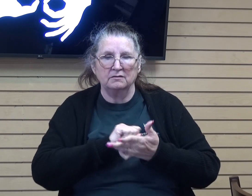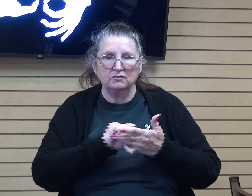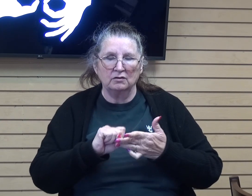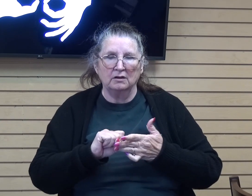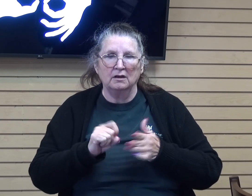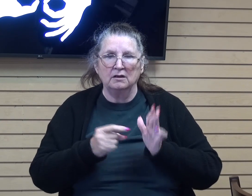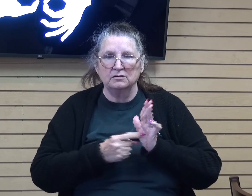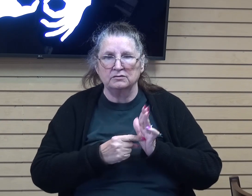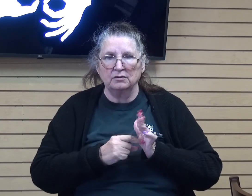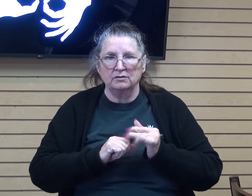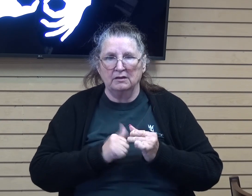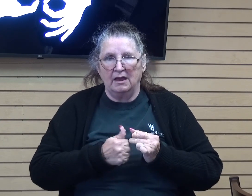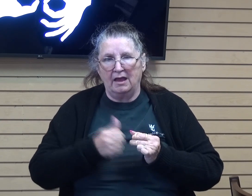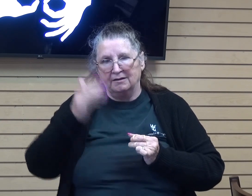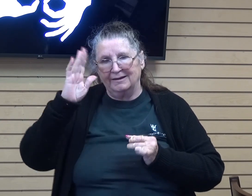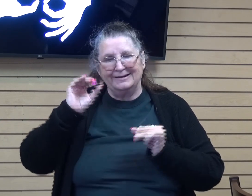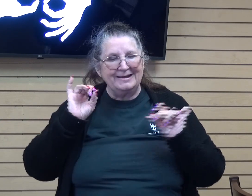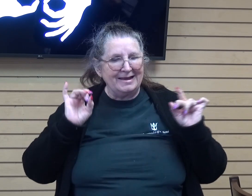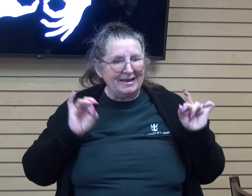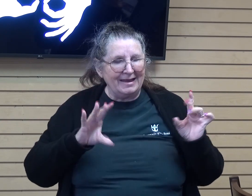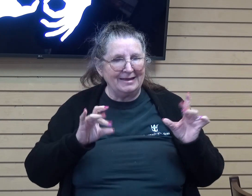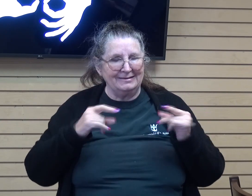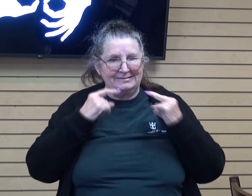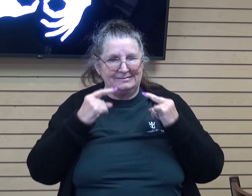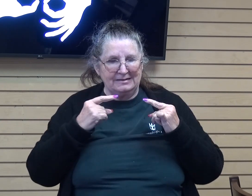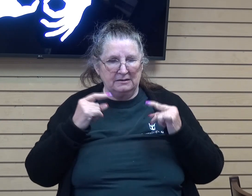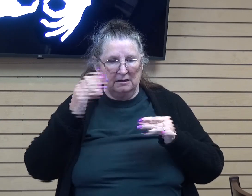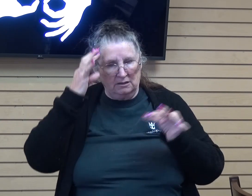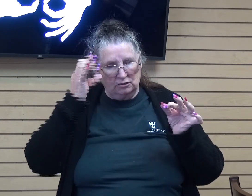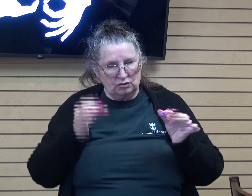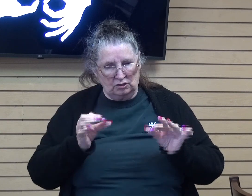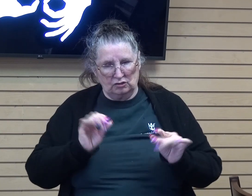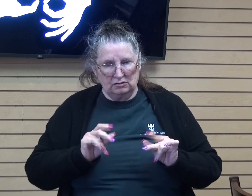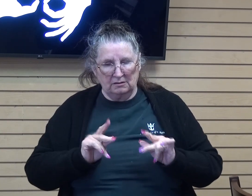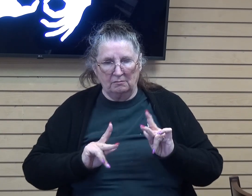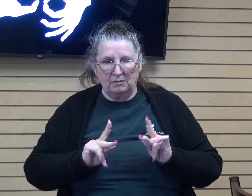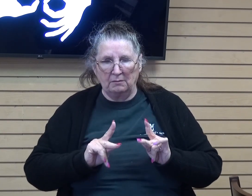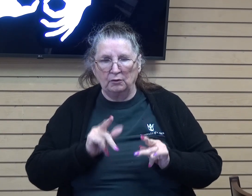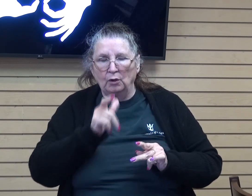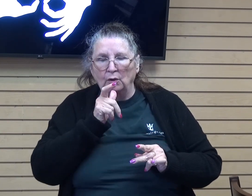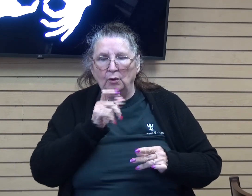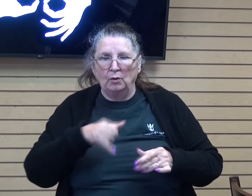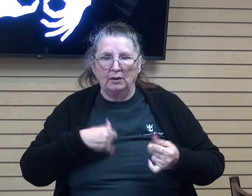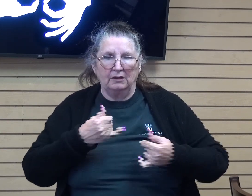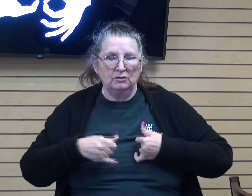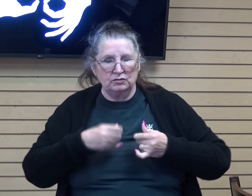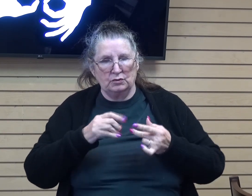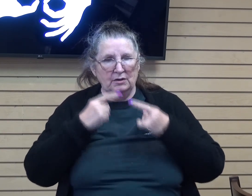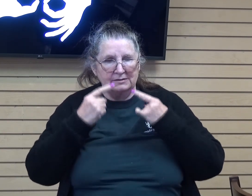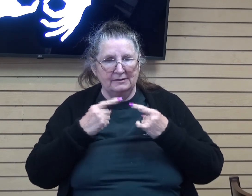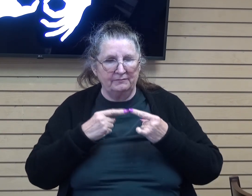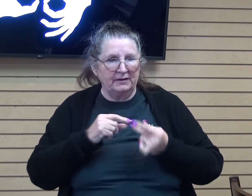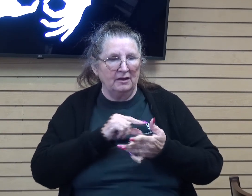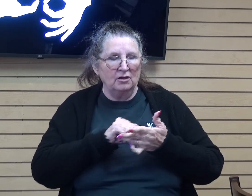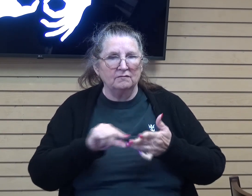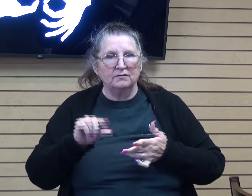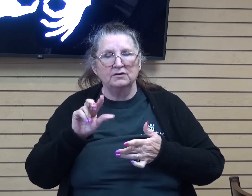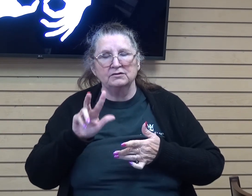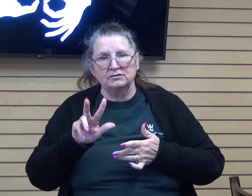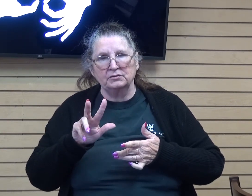hates sin and judges those who enjoy it. Verse 3 in the new living translation says